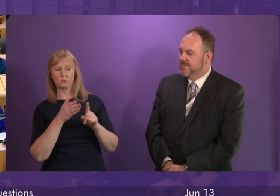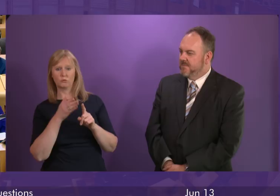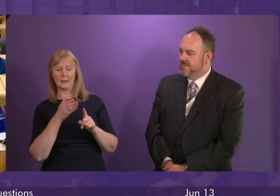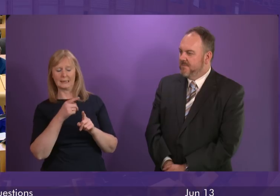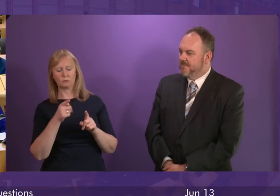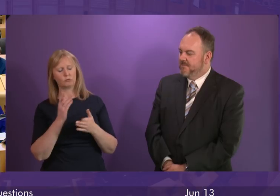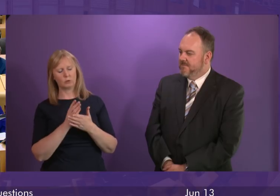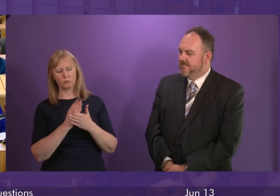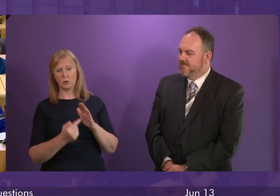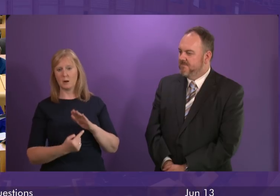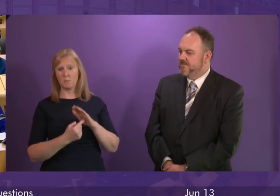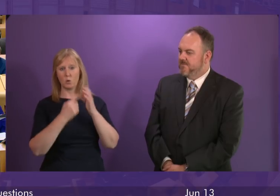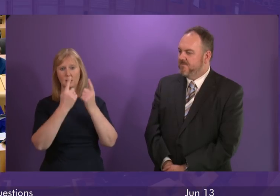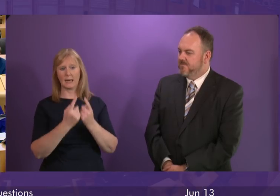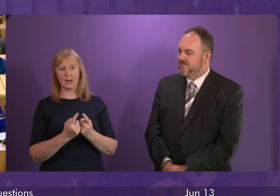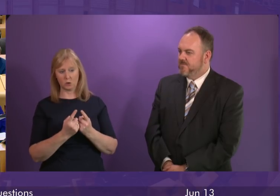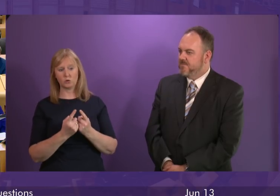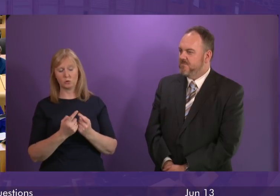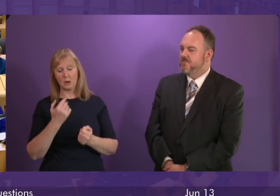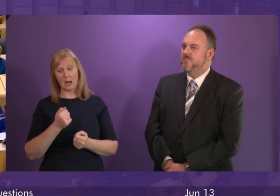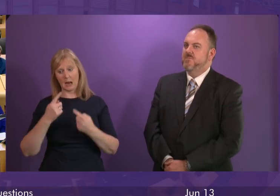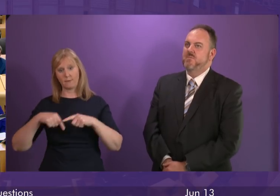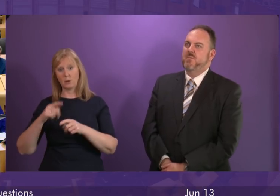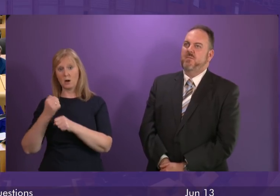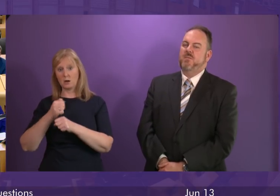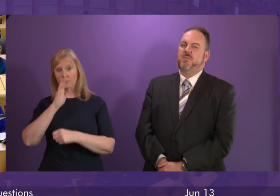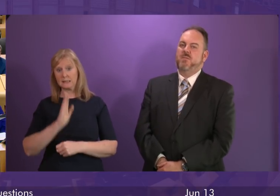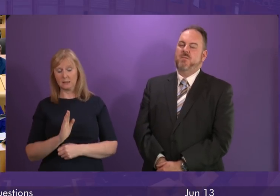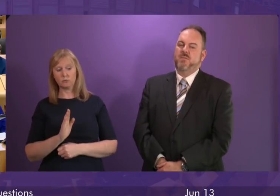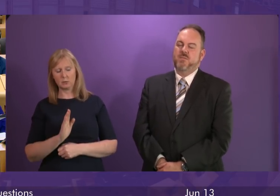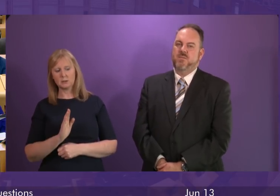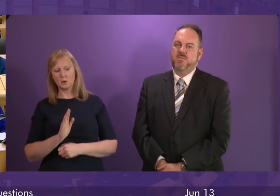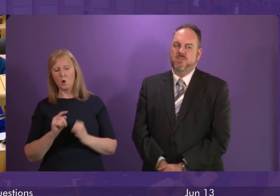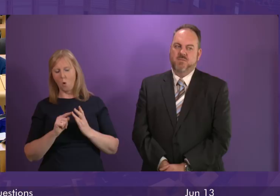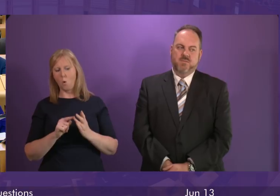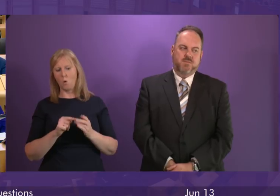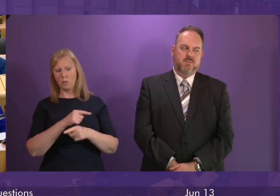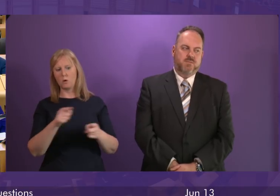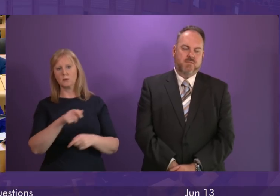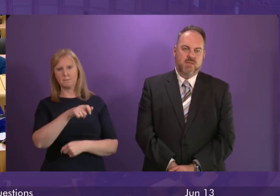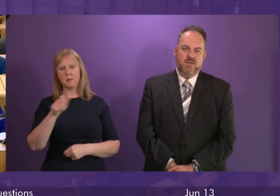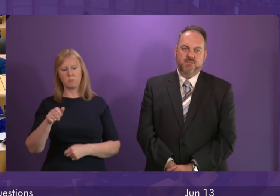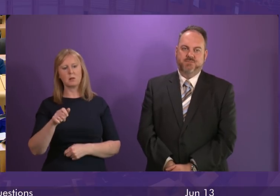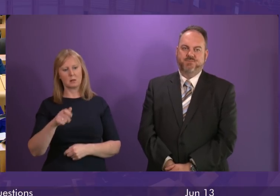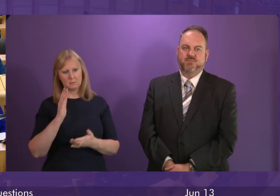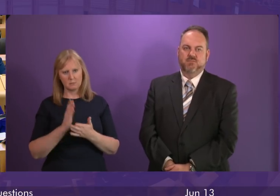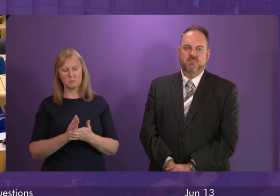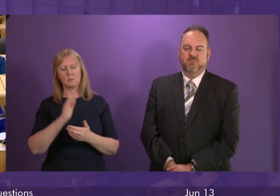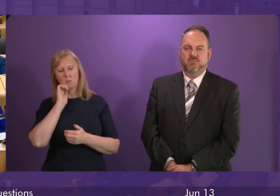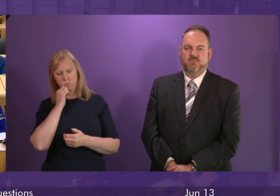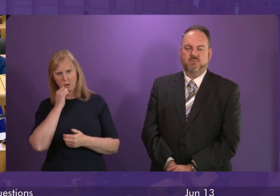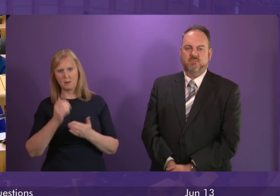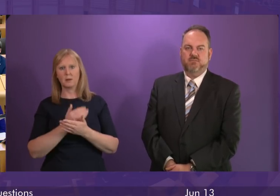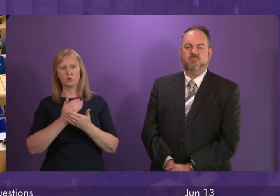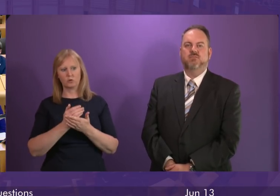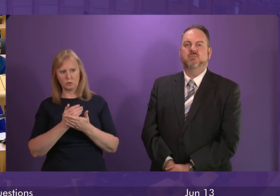is a very important issue that has been taken very seriously by the Government. We owe a debt to these people and we are determined to do what we can to